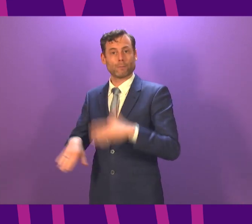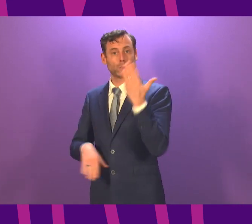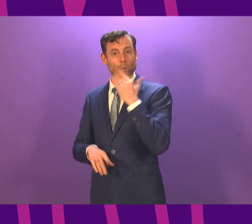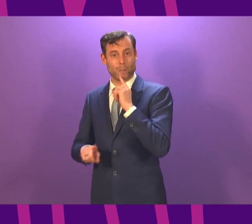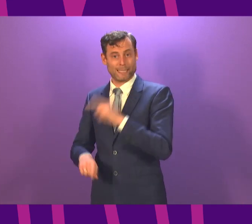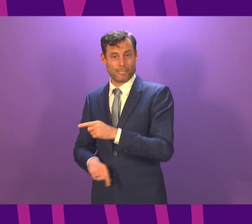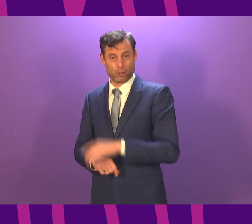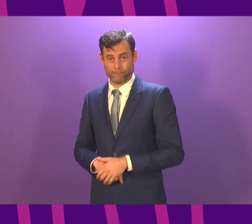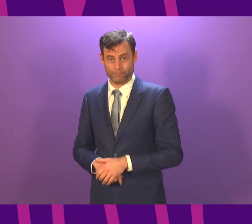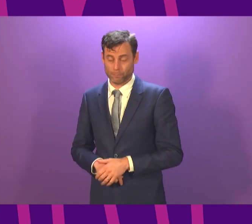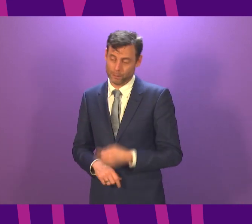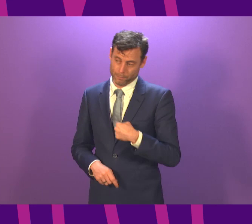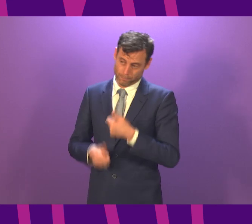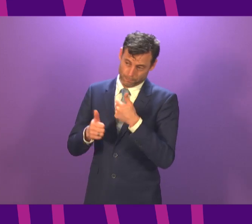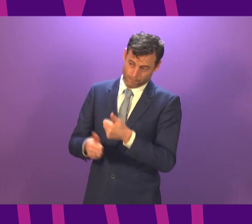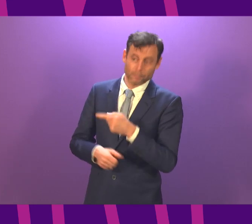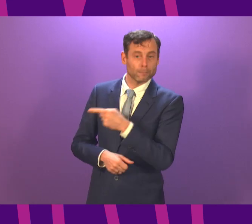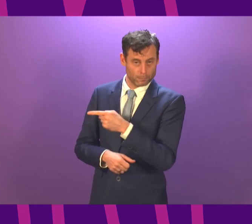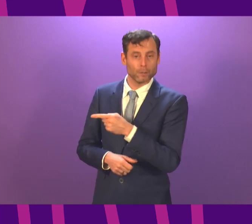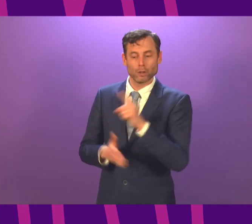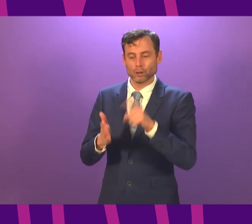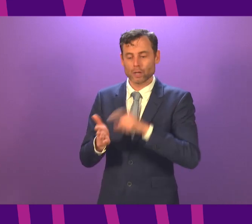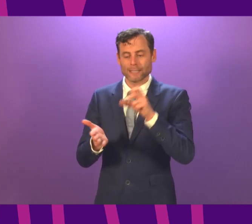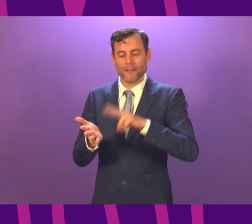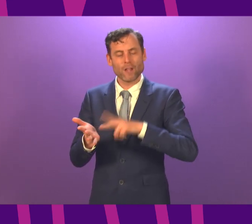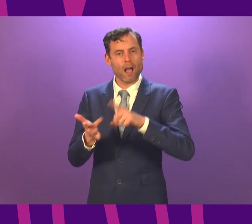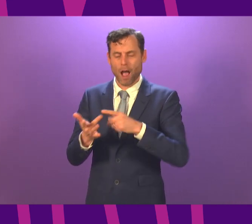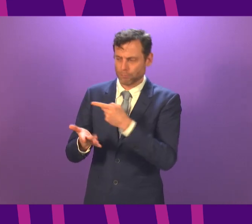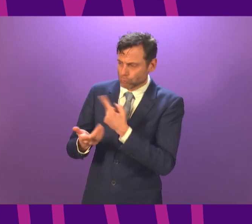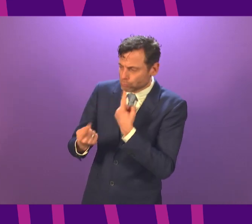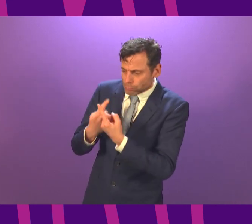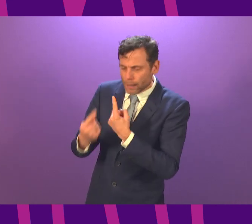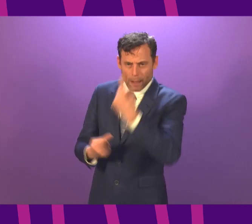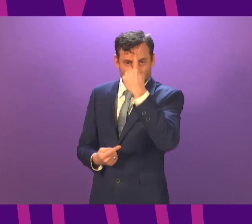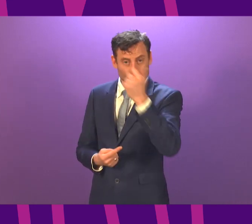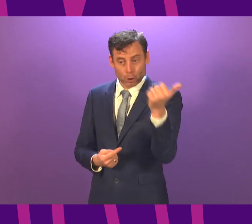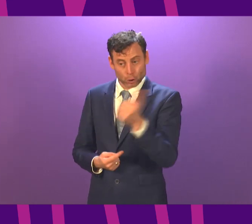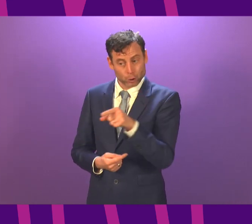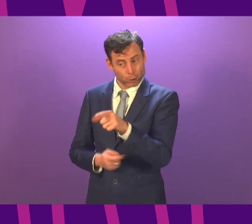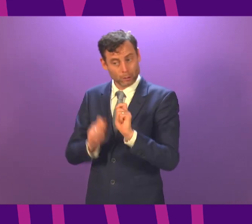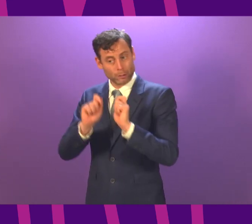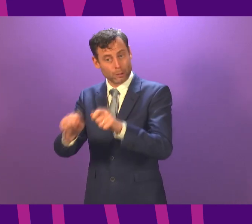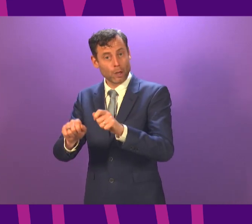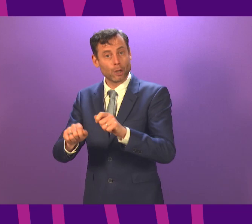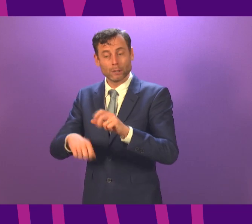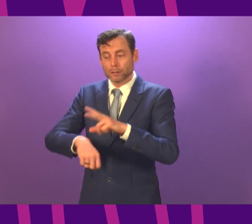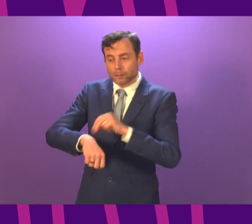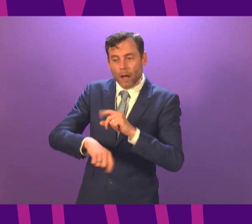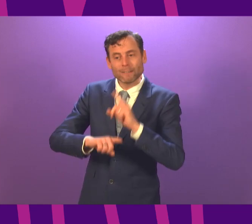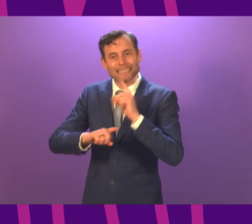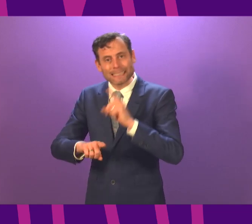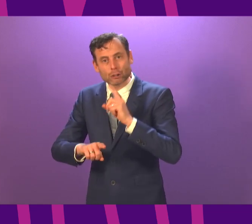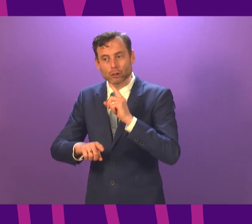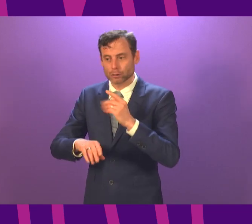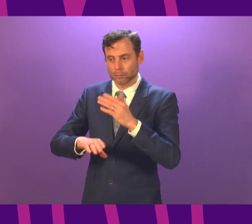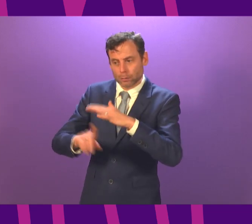is currently in discussions with the JCVI about reprioritizing teachers and childcare workforce for the vaccine but that is only half